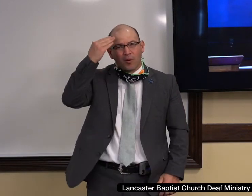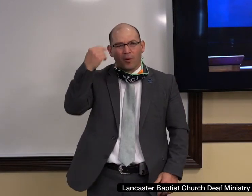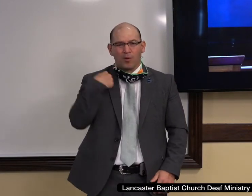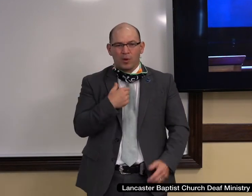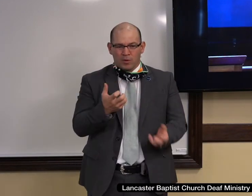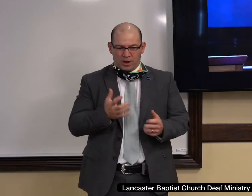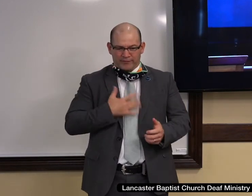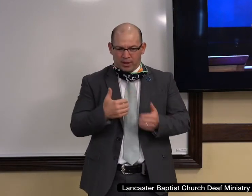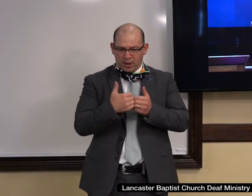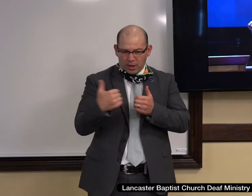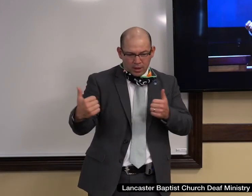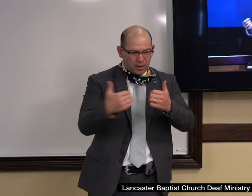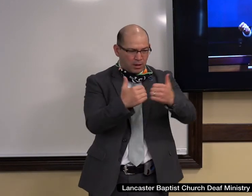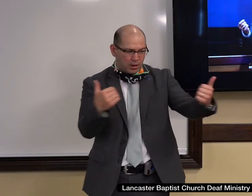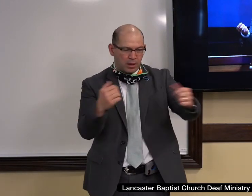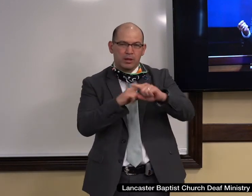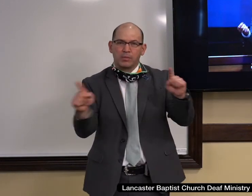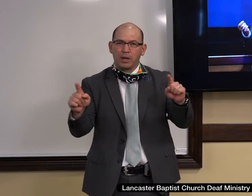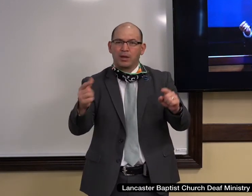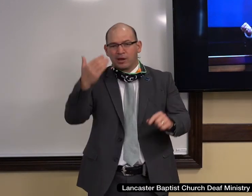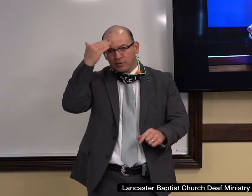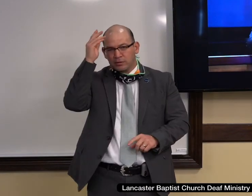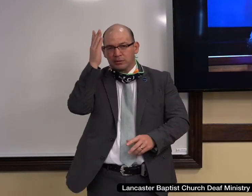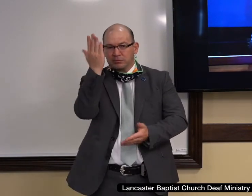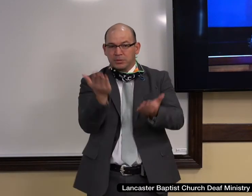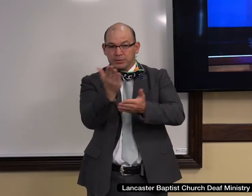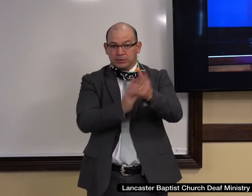be somebody right here, right now, who needs to accept Jesus Christ as their savior.